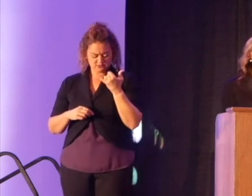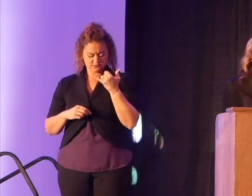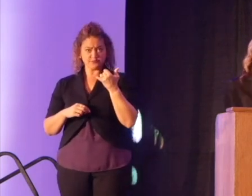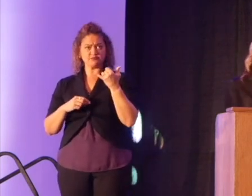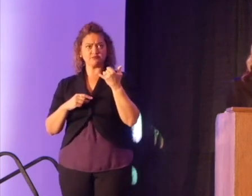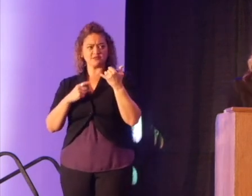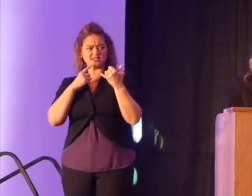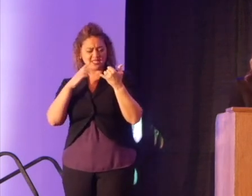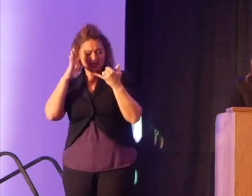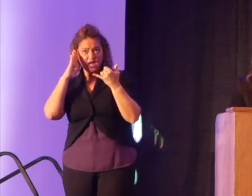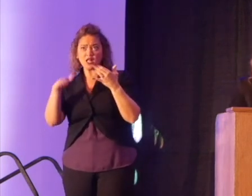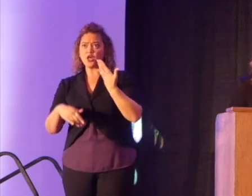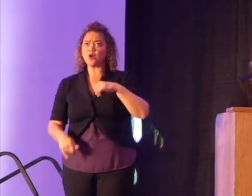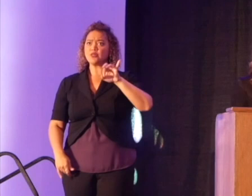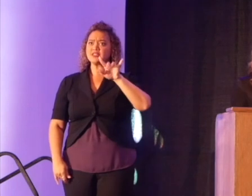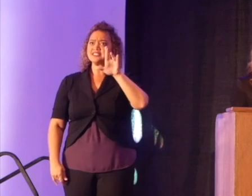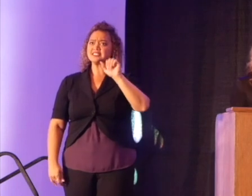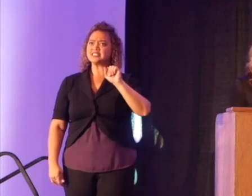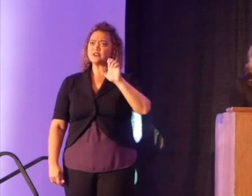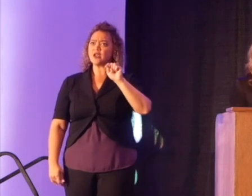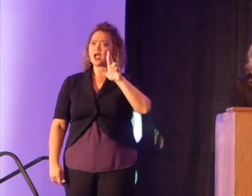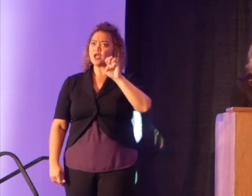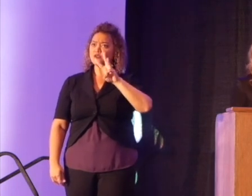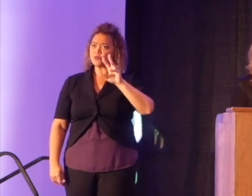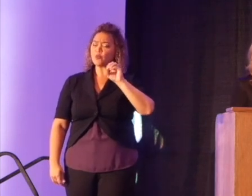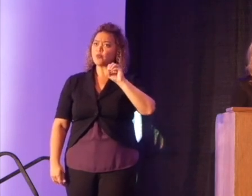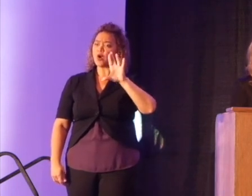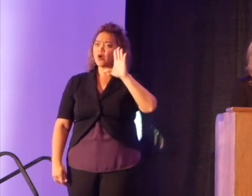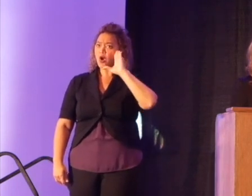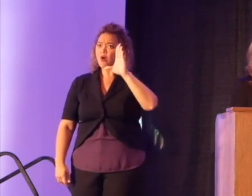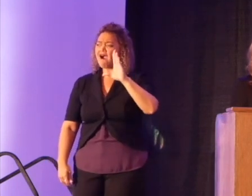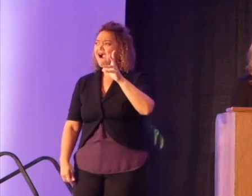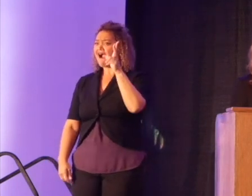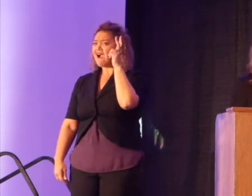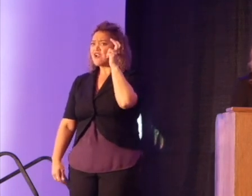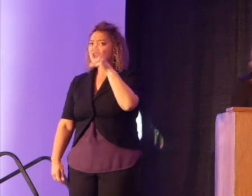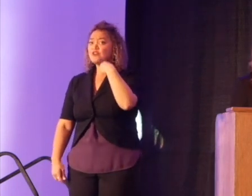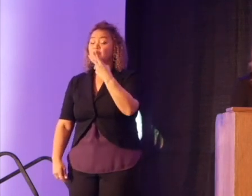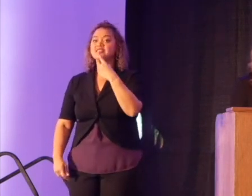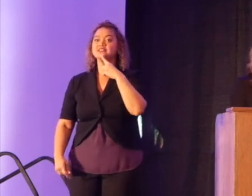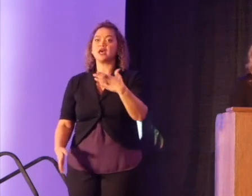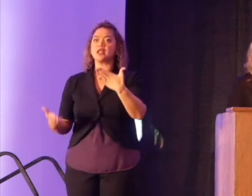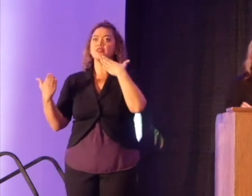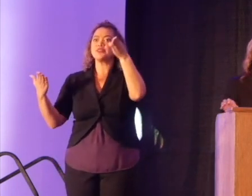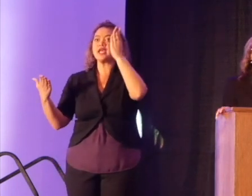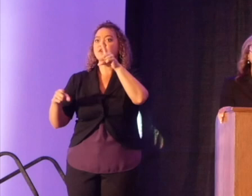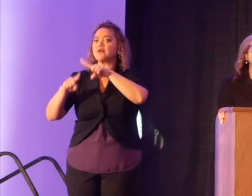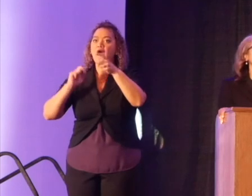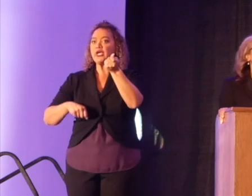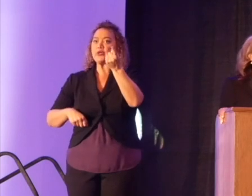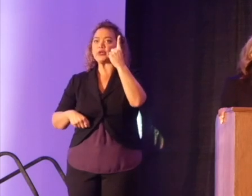said, Hello, this is Indira Etwaru. A high, thin voice responded, Thank God, I couldn't